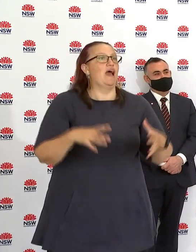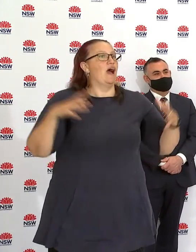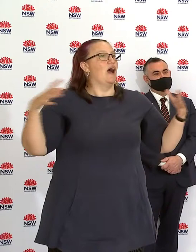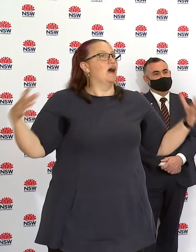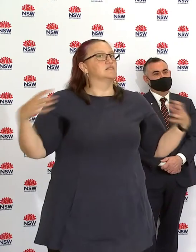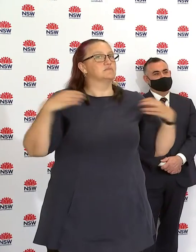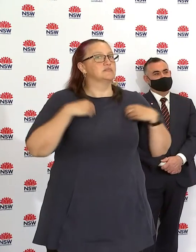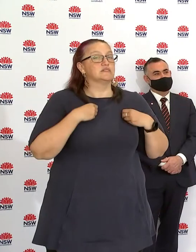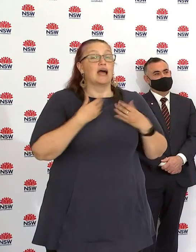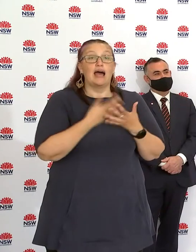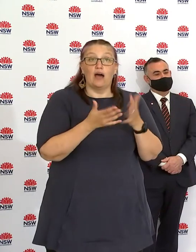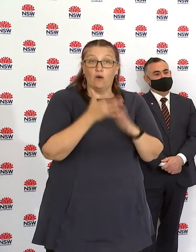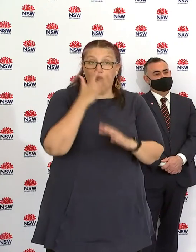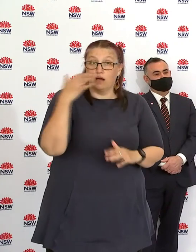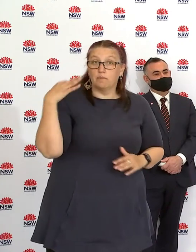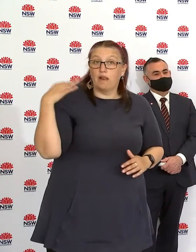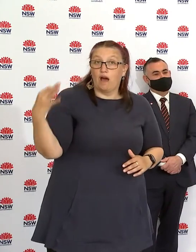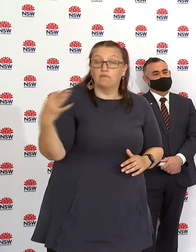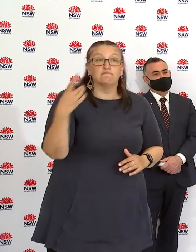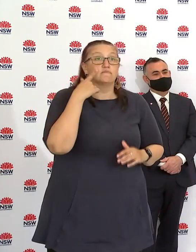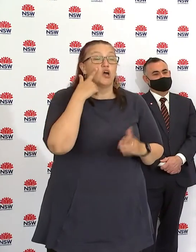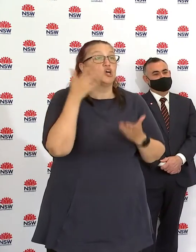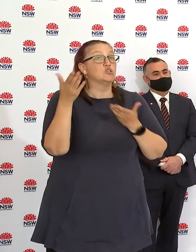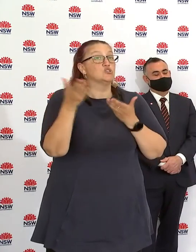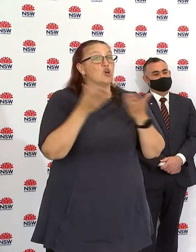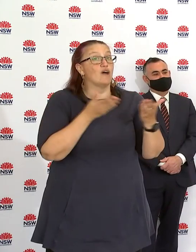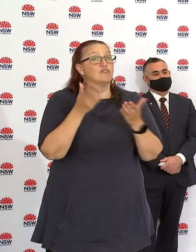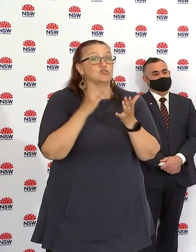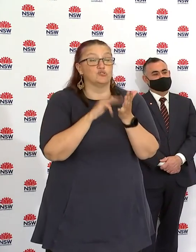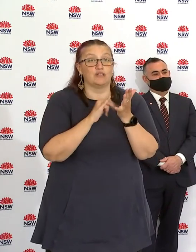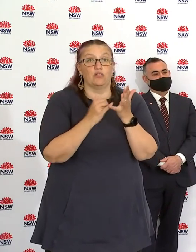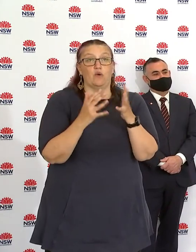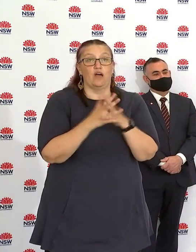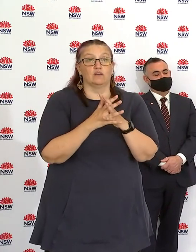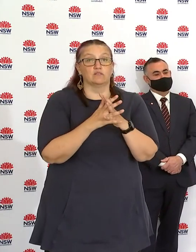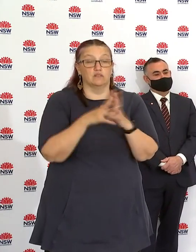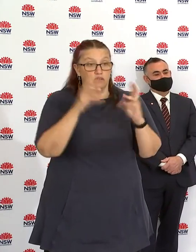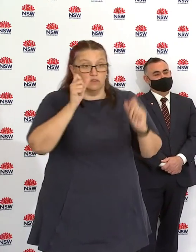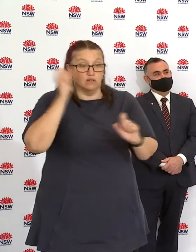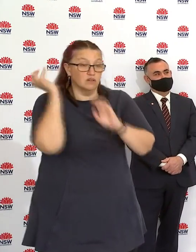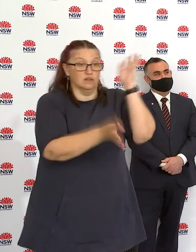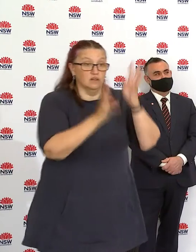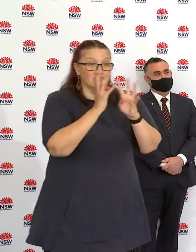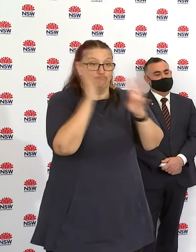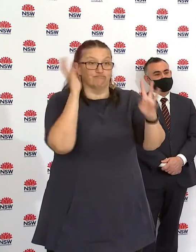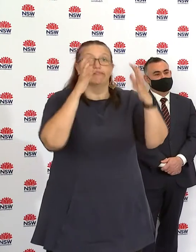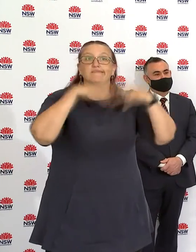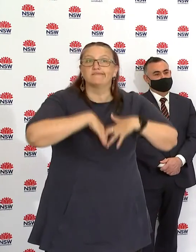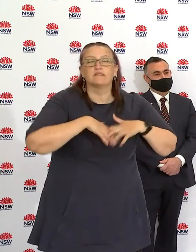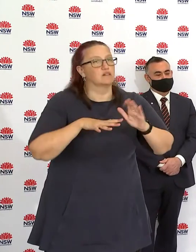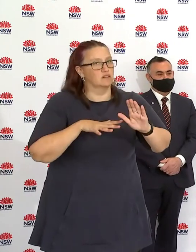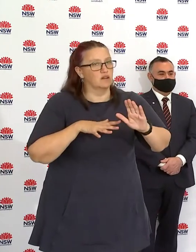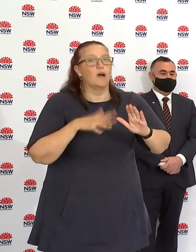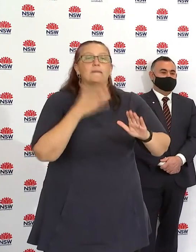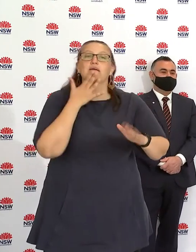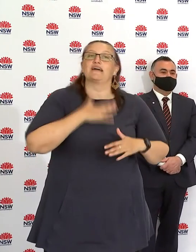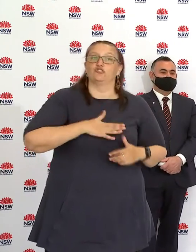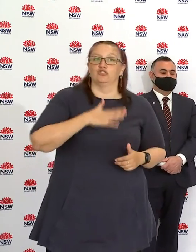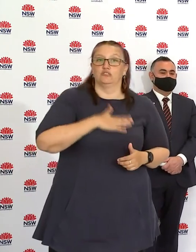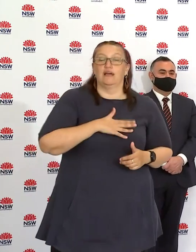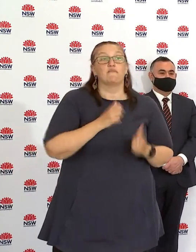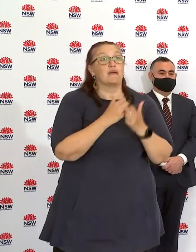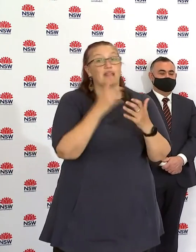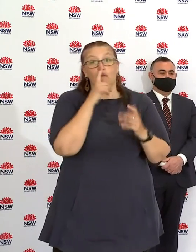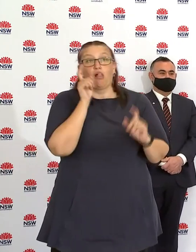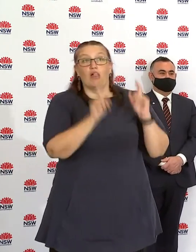go to Service New South Wales. Please be patient. We've allocated a lot of resources in there. There are many businesses applying. We want to get that money out the door as